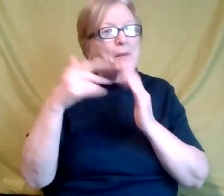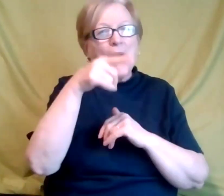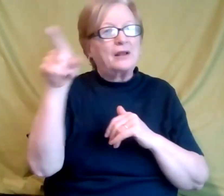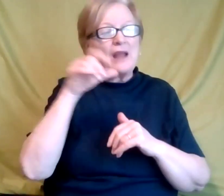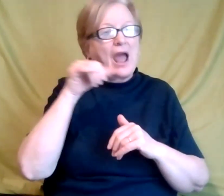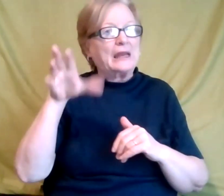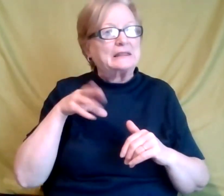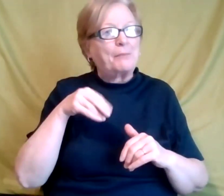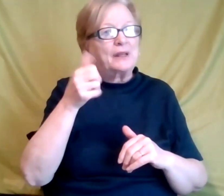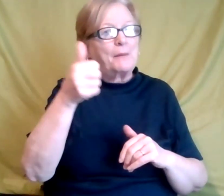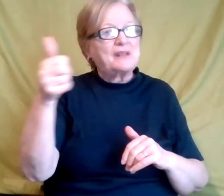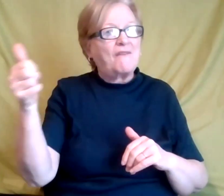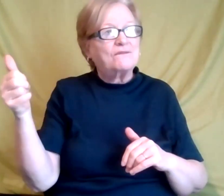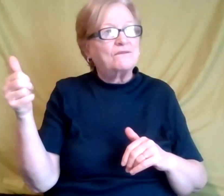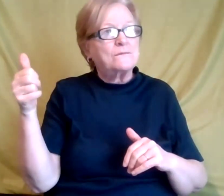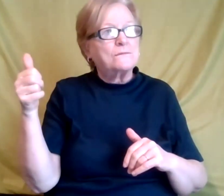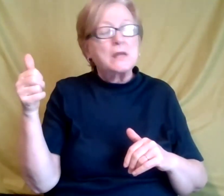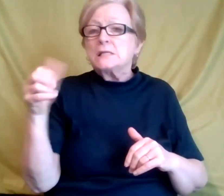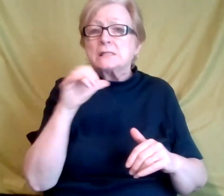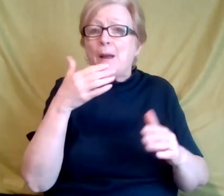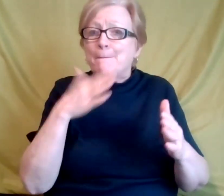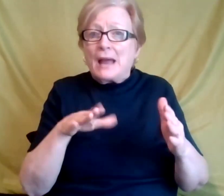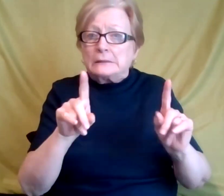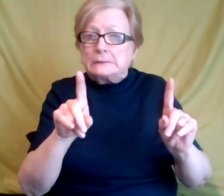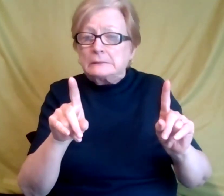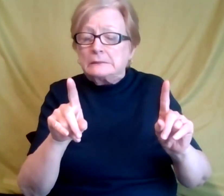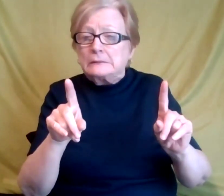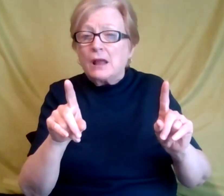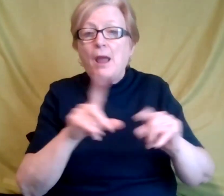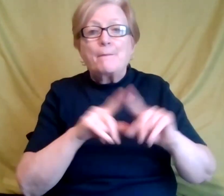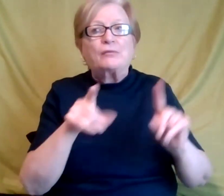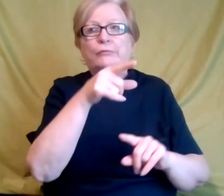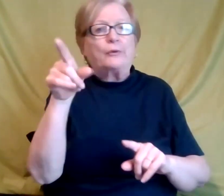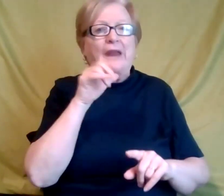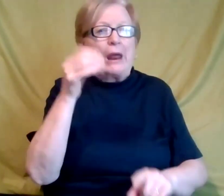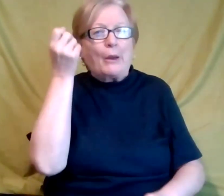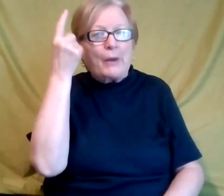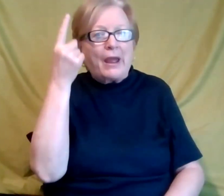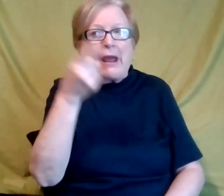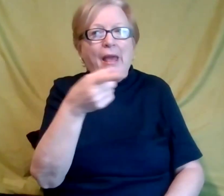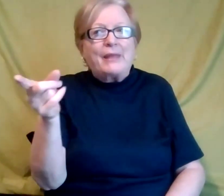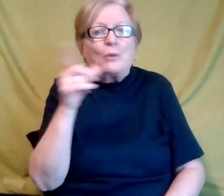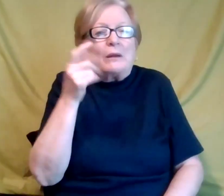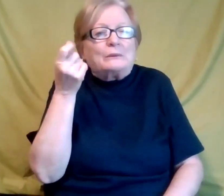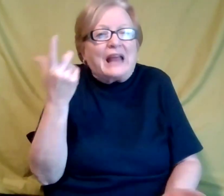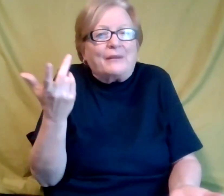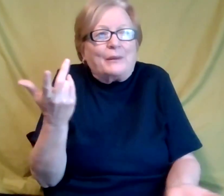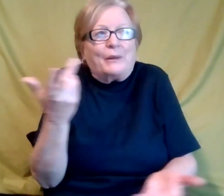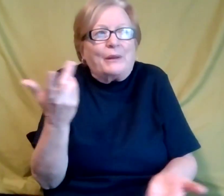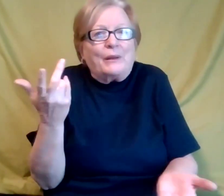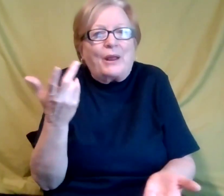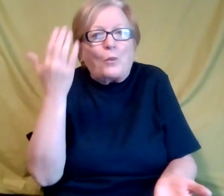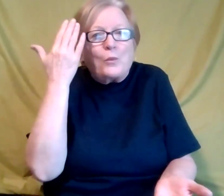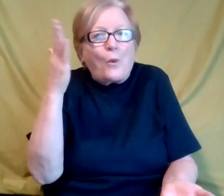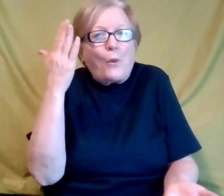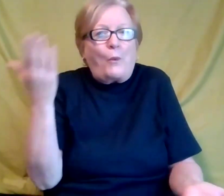And it's not a bad thing. It's just that they're not aware. They don't understand. They don't know. And so